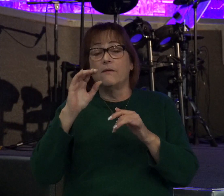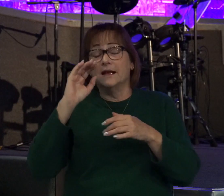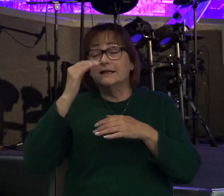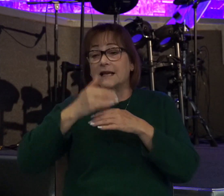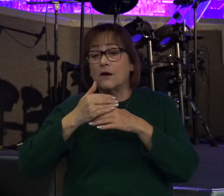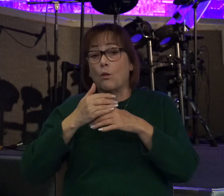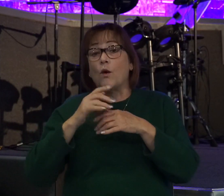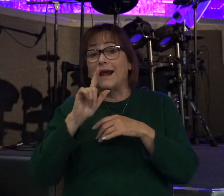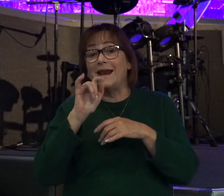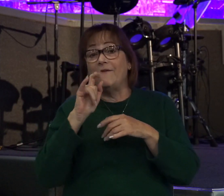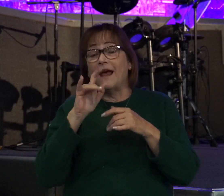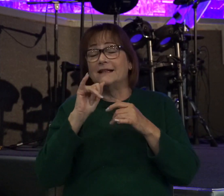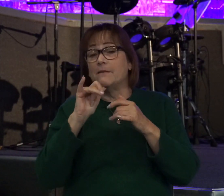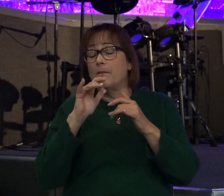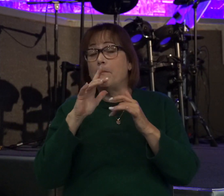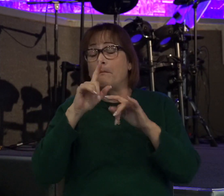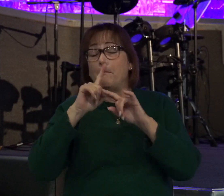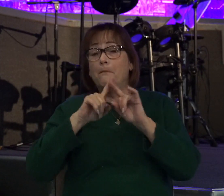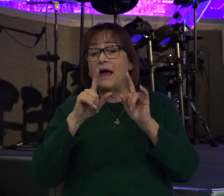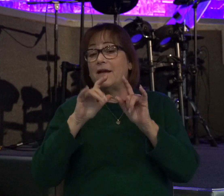Not towed behind oxen, not placed on a cart.